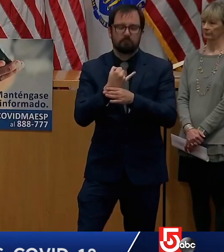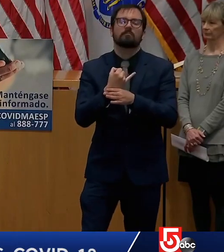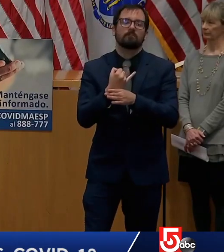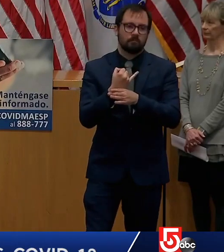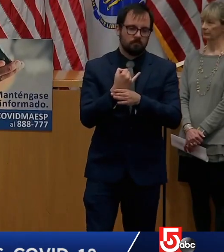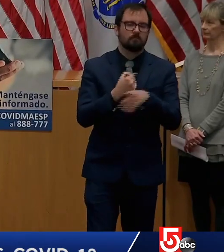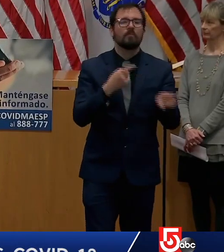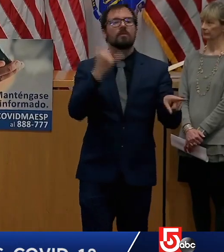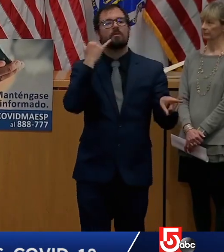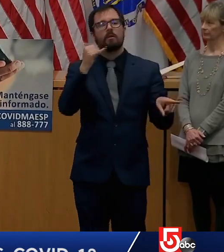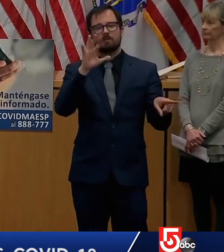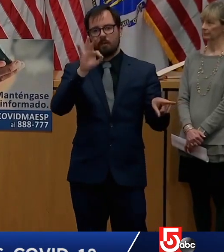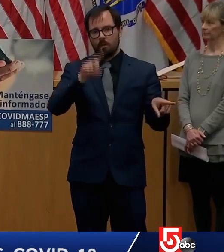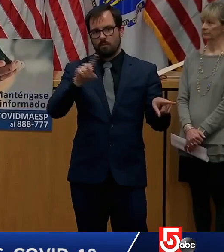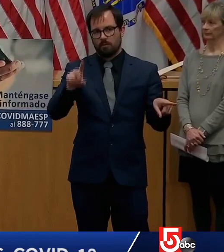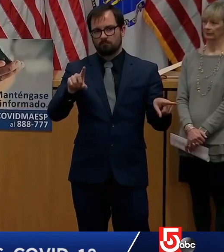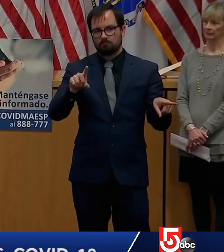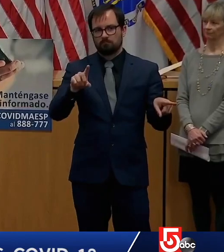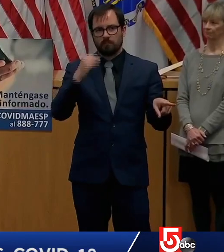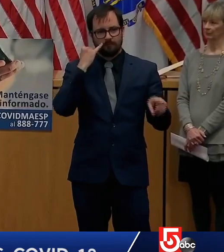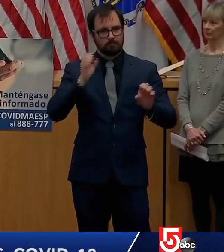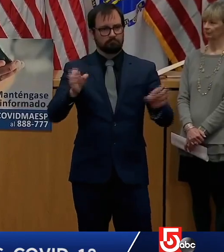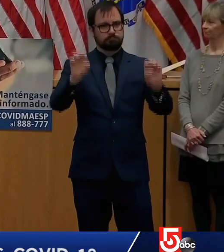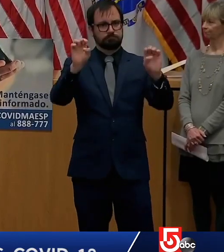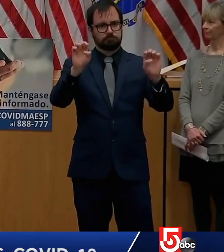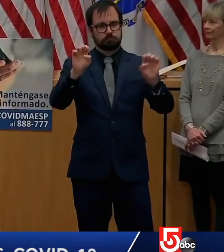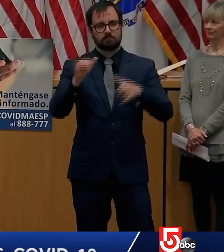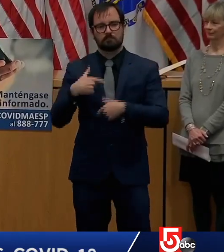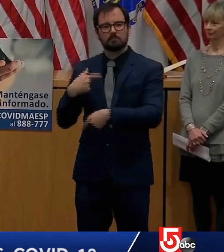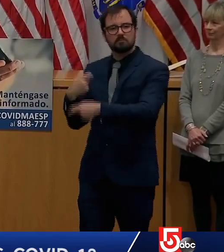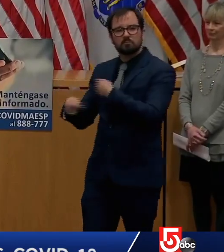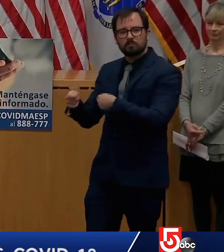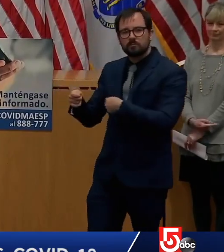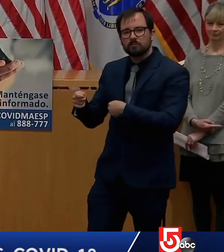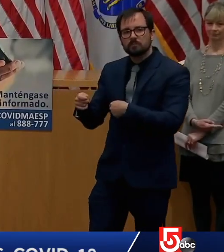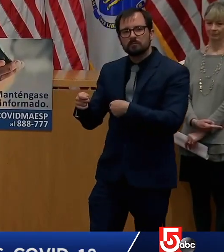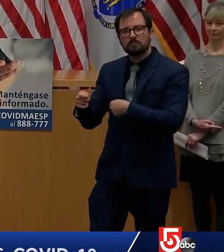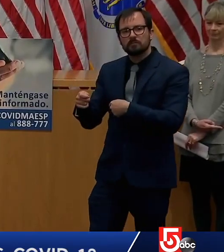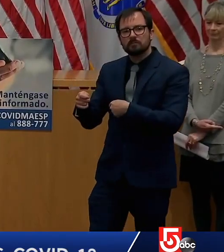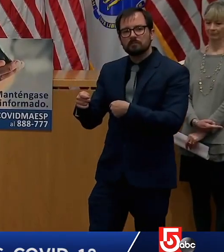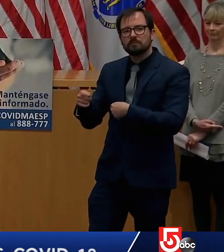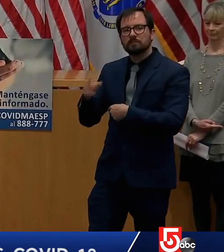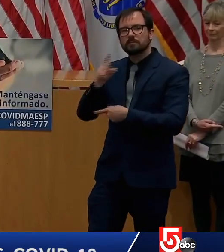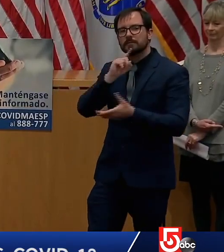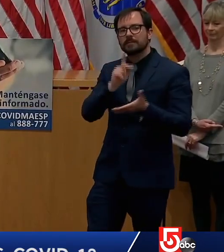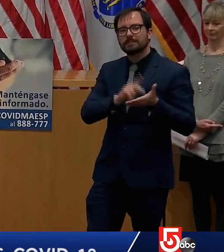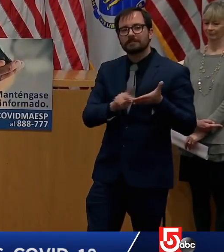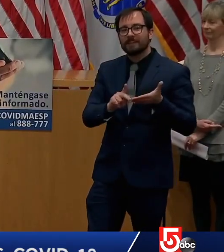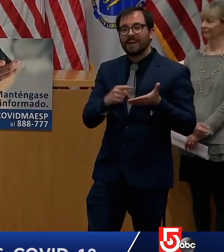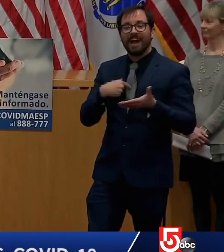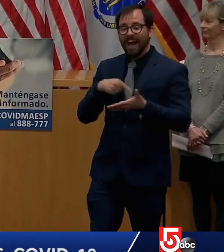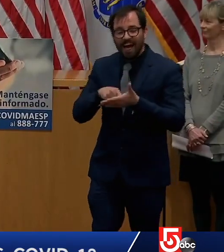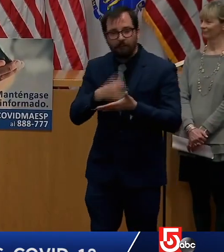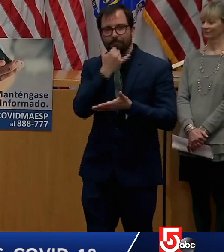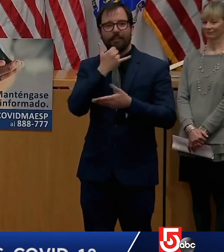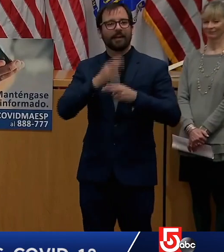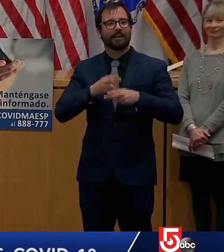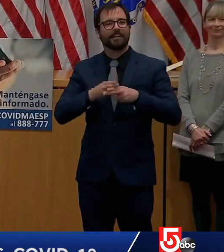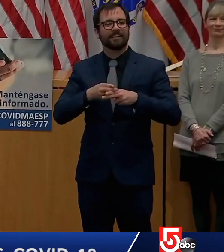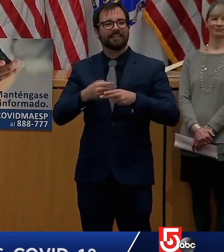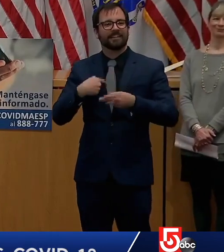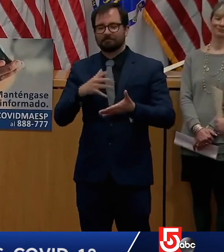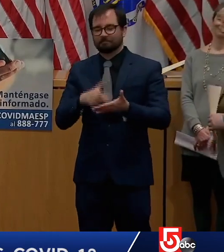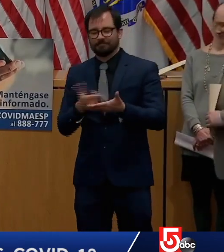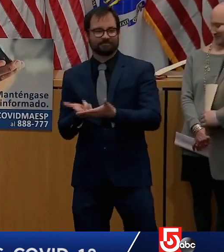Secretary Peiser. And before sending it to Secretary Peiser, we're going to send that to Commissioner Riley. Commissioner Jeff